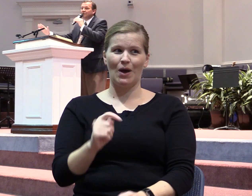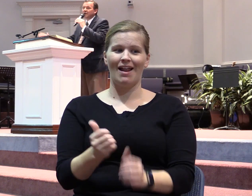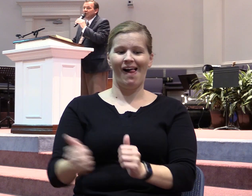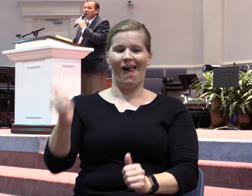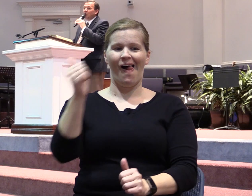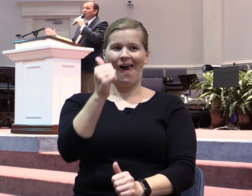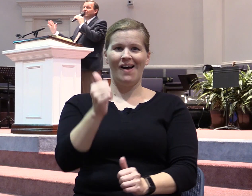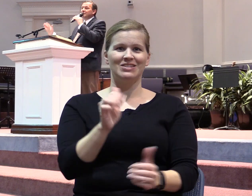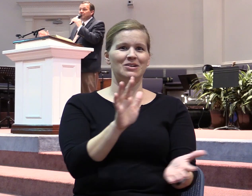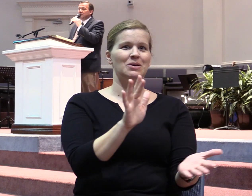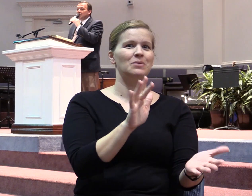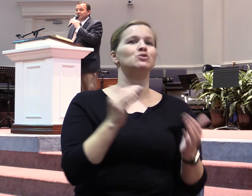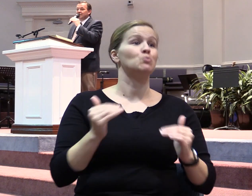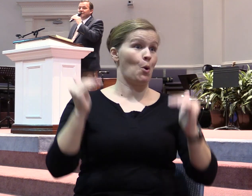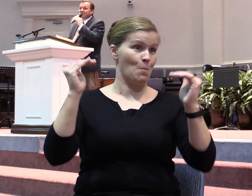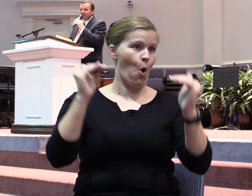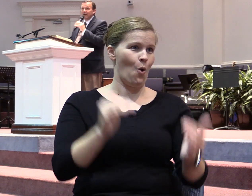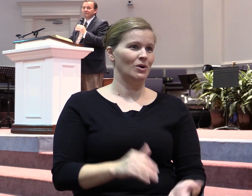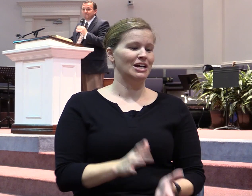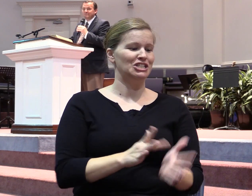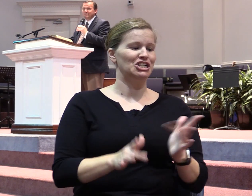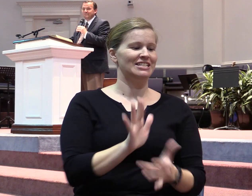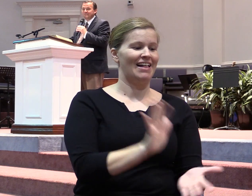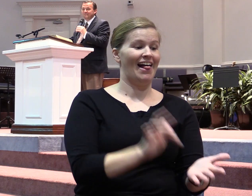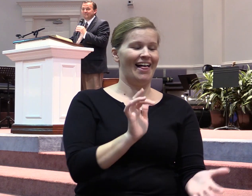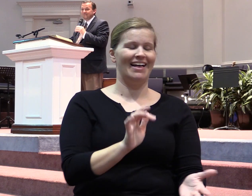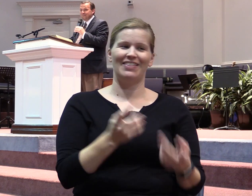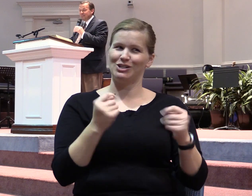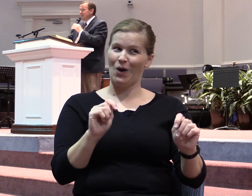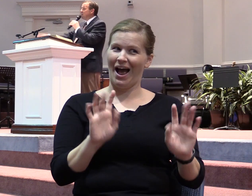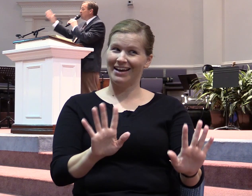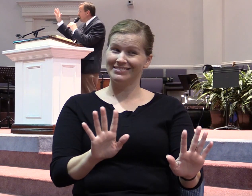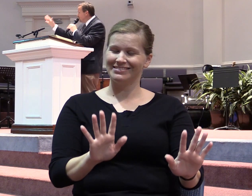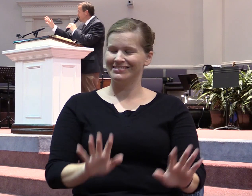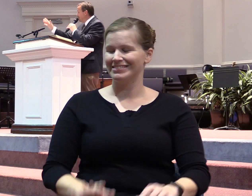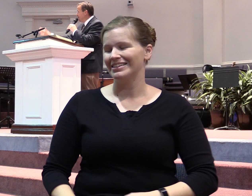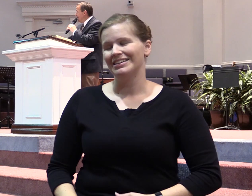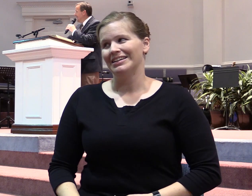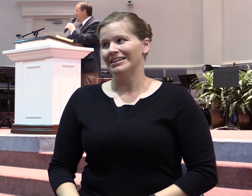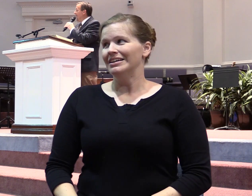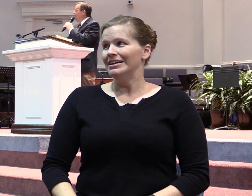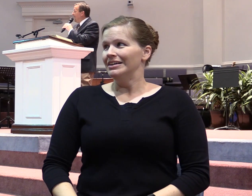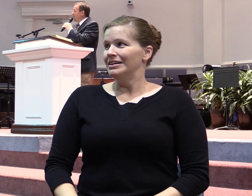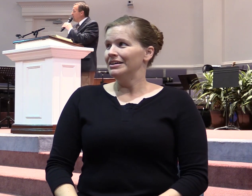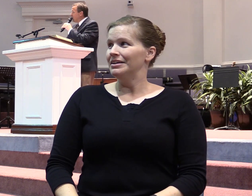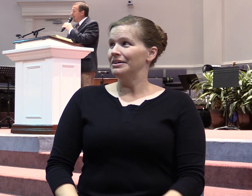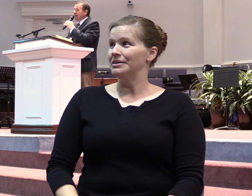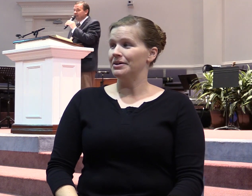holiest people that Jesus could grab. His church. And they are trying to